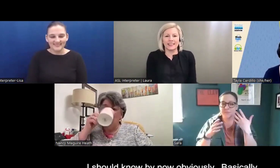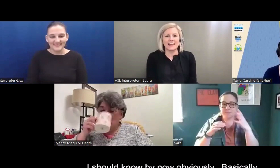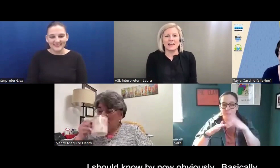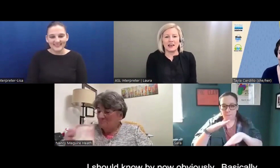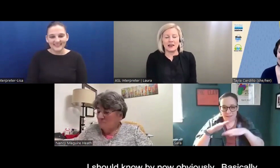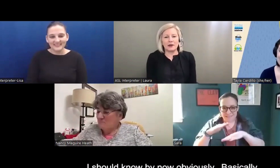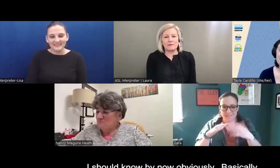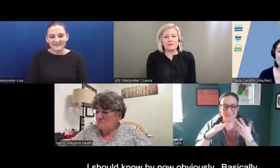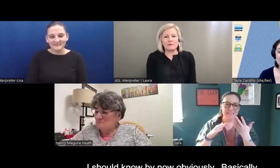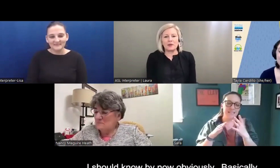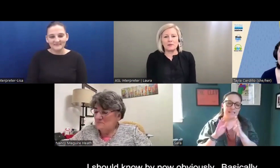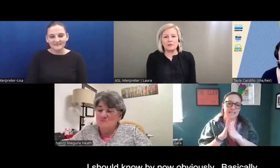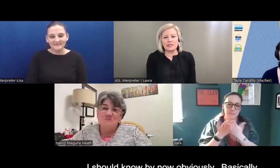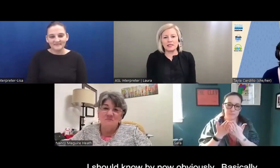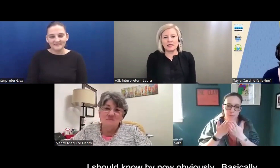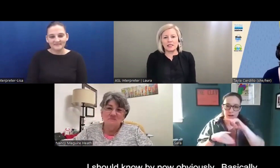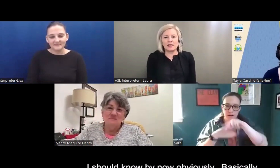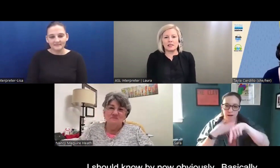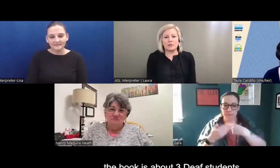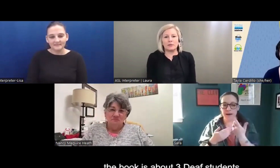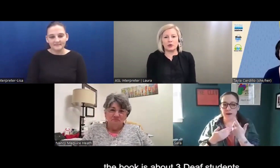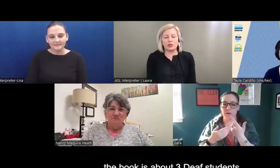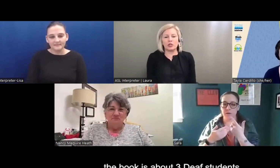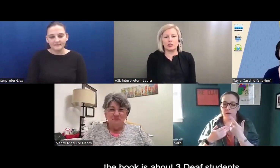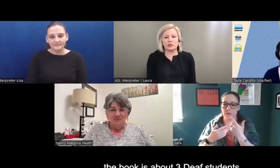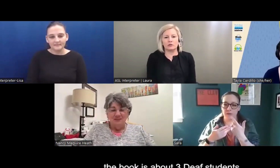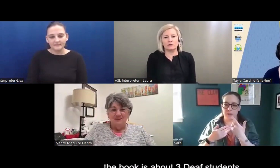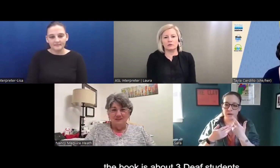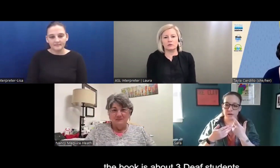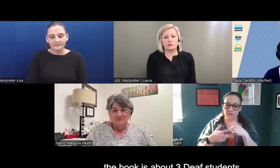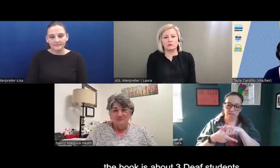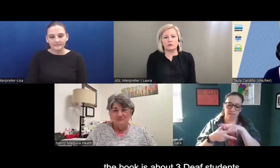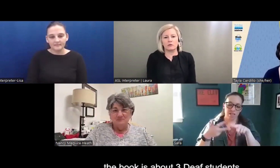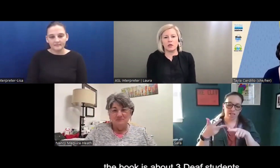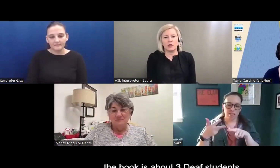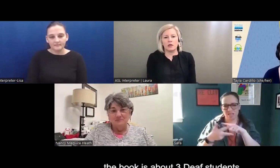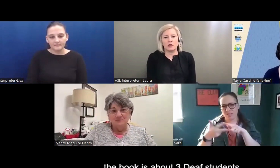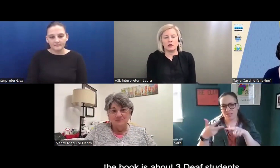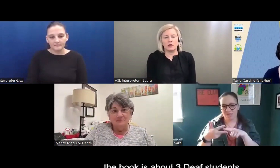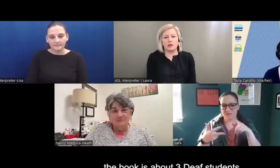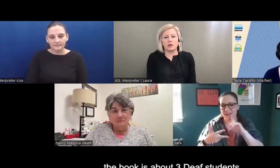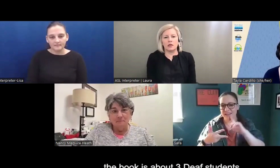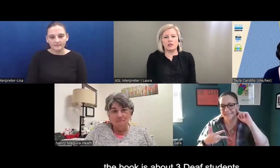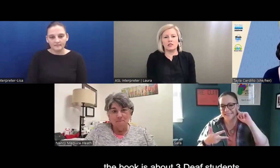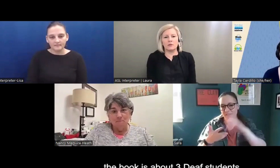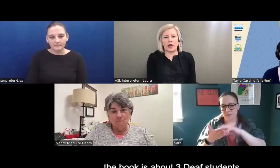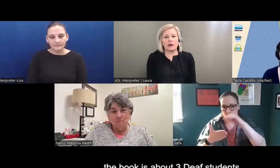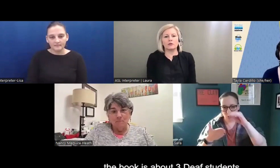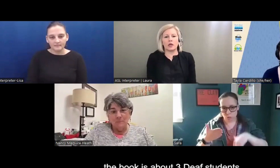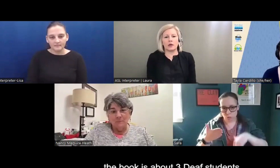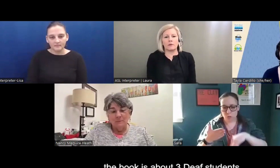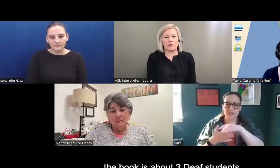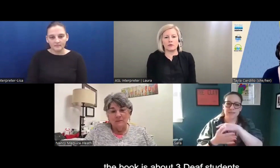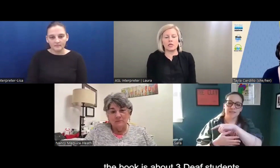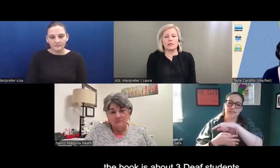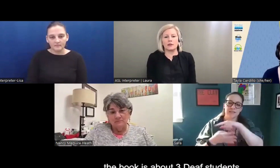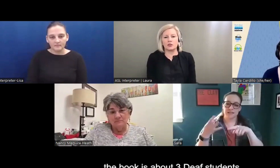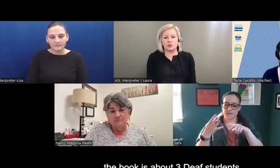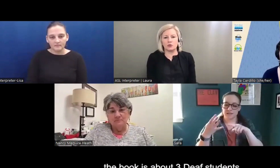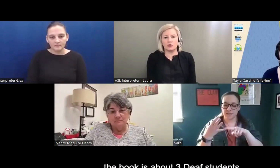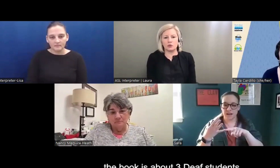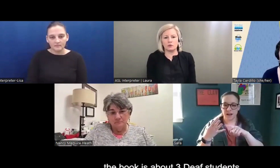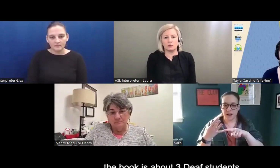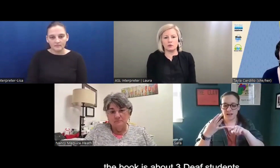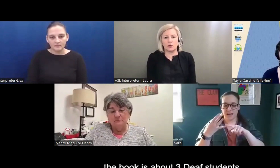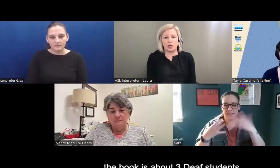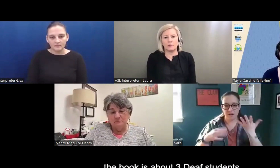basically, the book is about three deaf